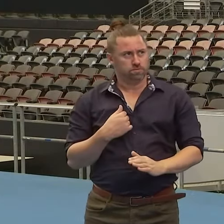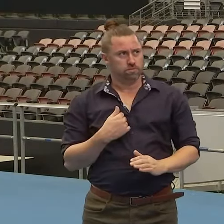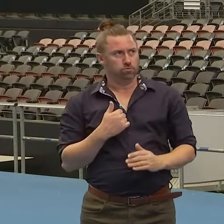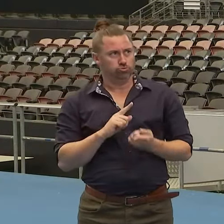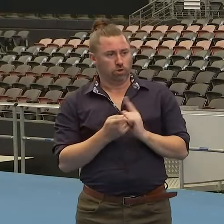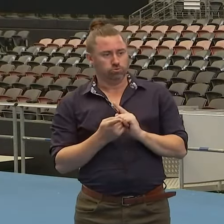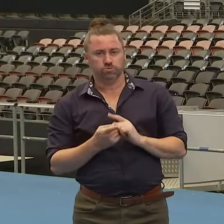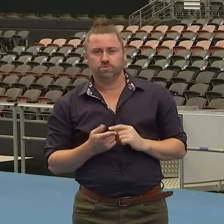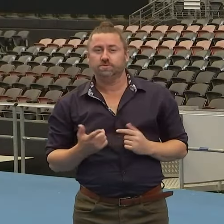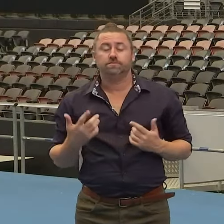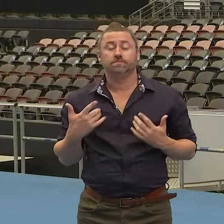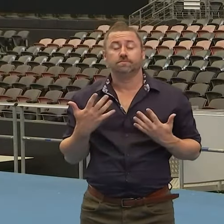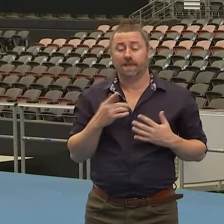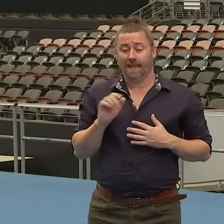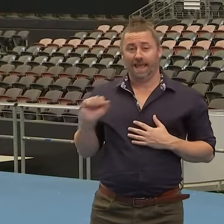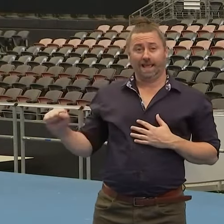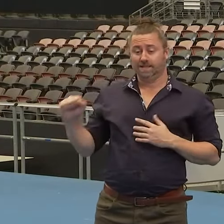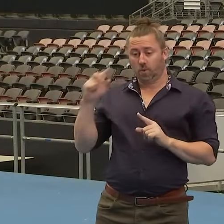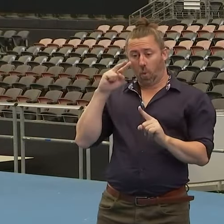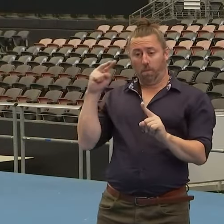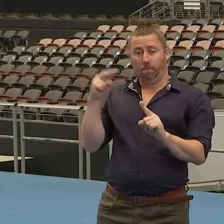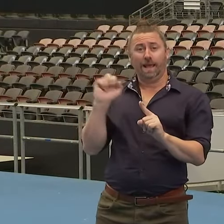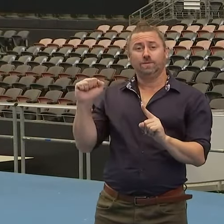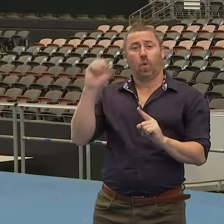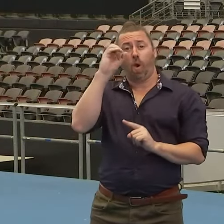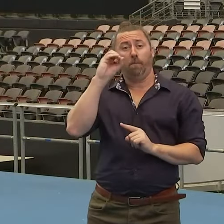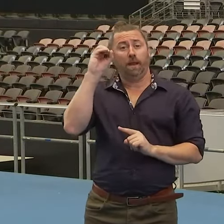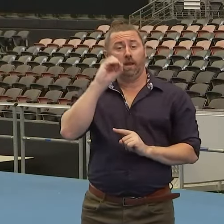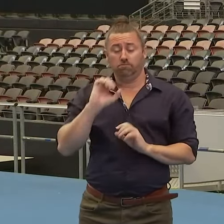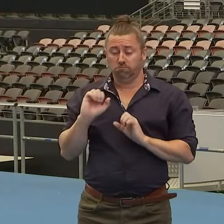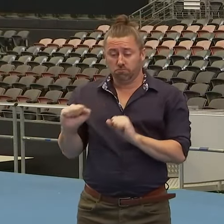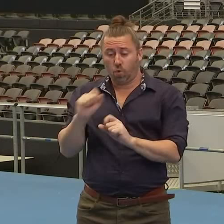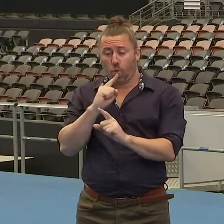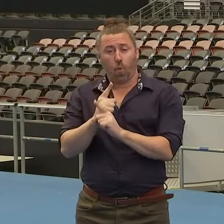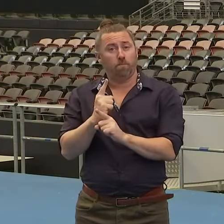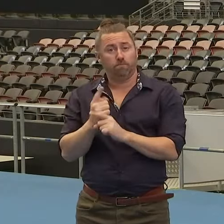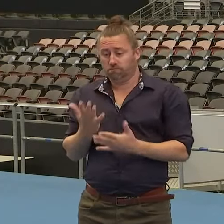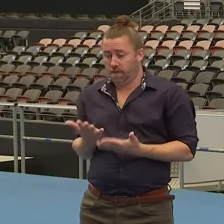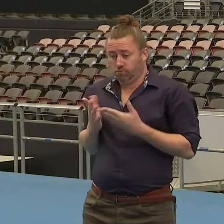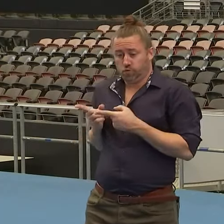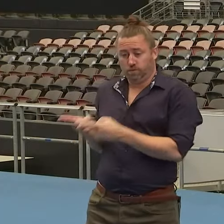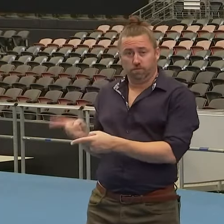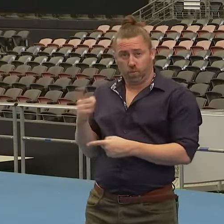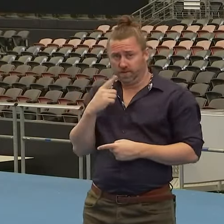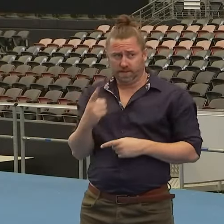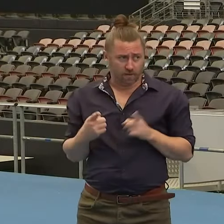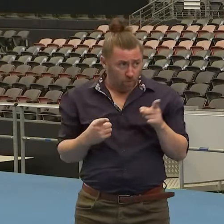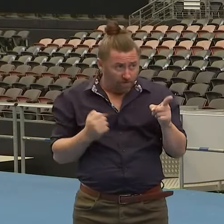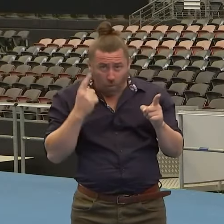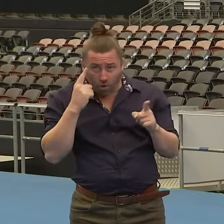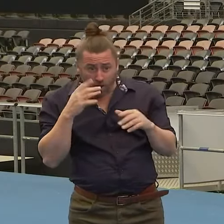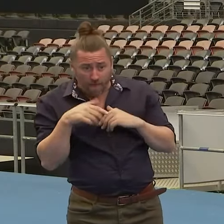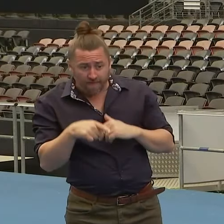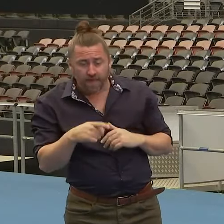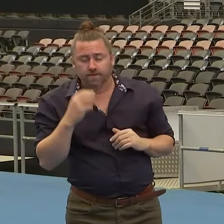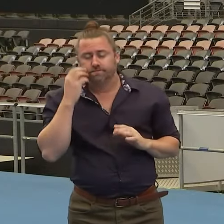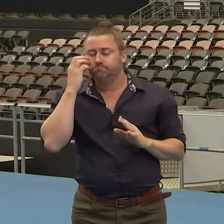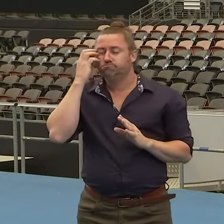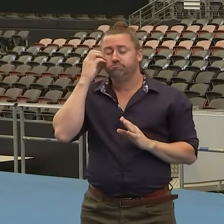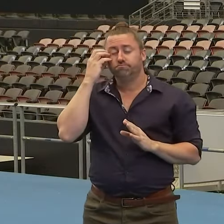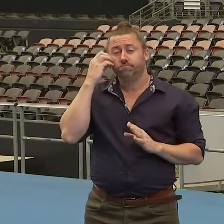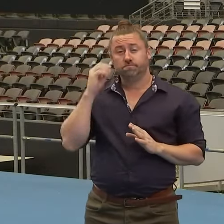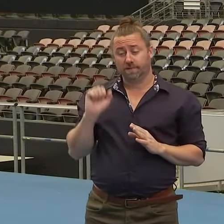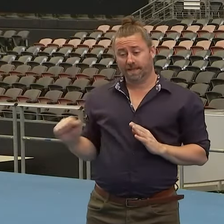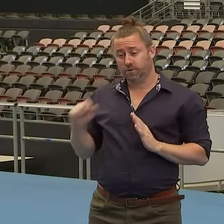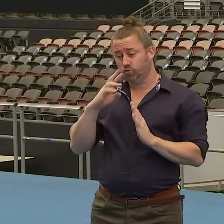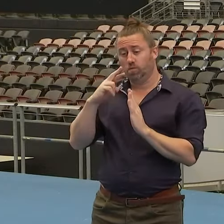are entitled to their views and they are more entitled to their comments. But let me say, in relation to that report, my understanding